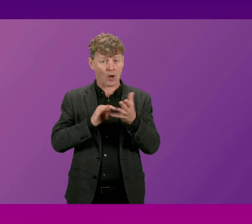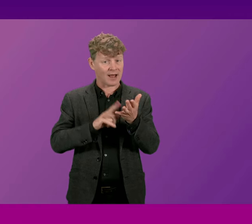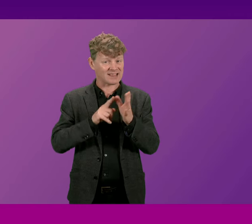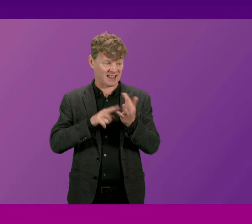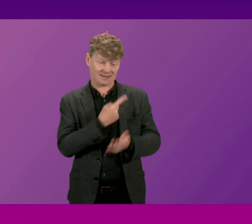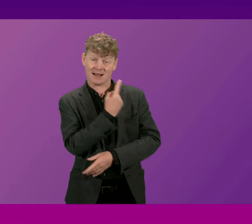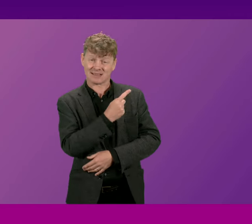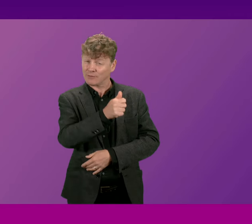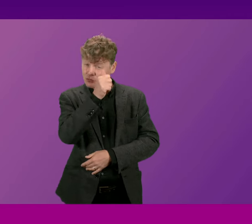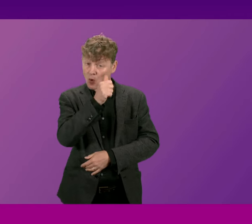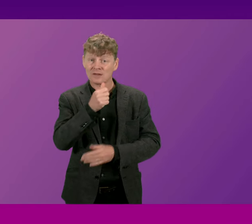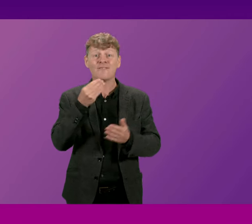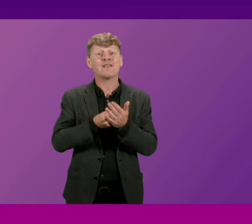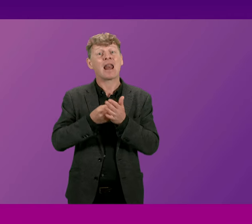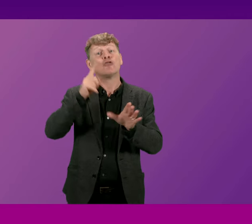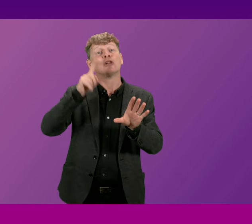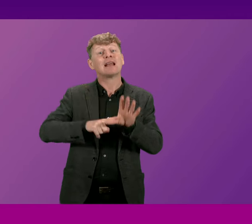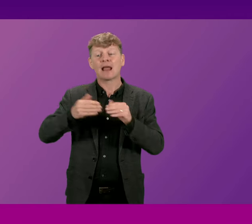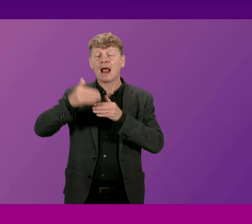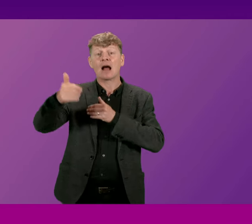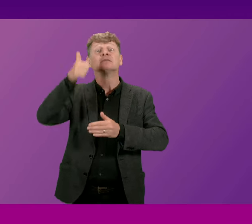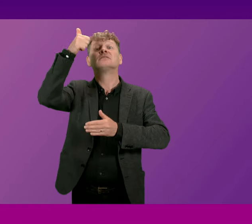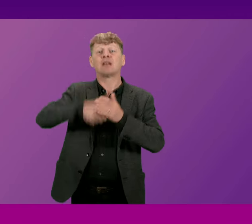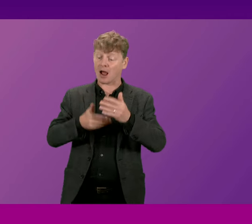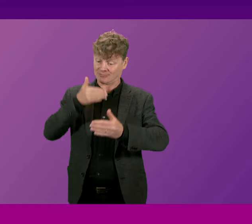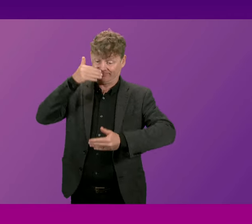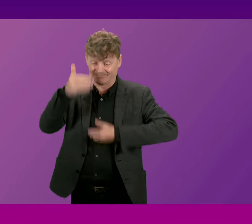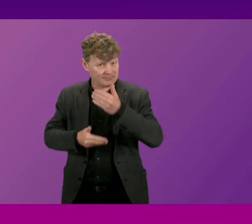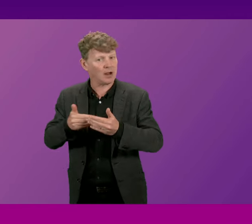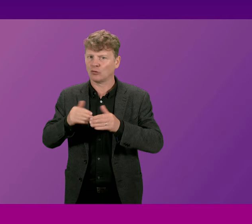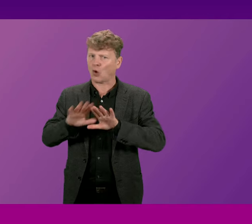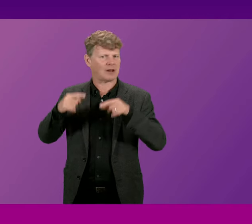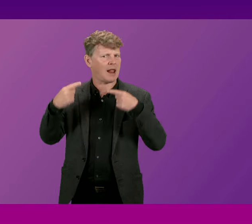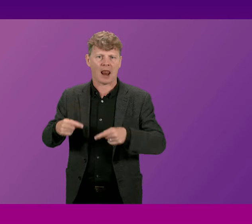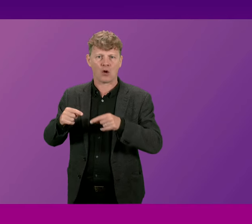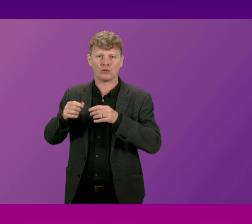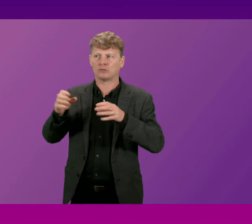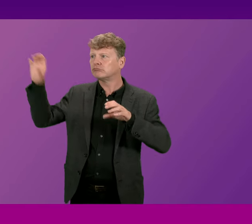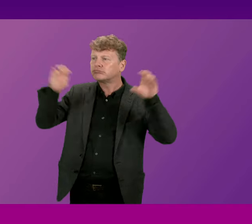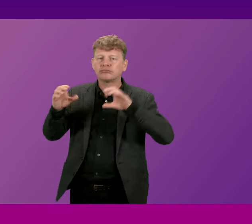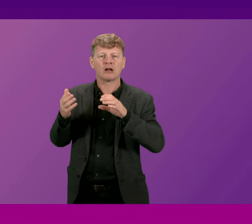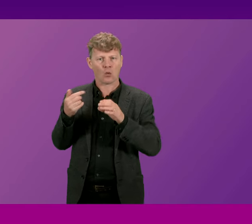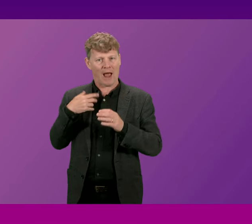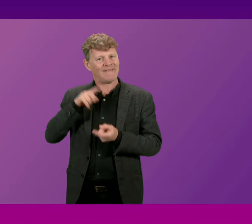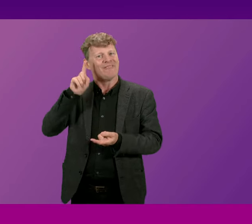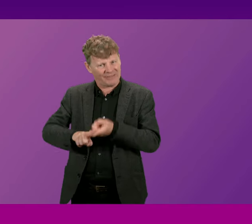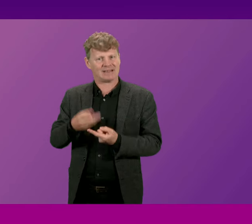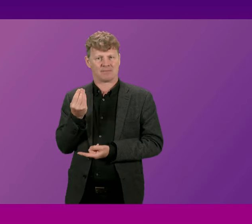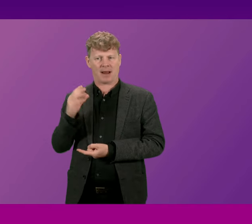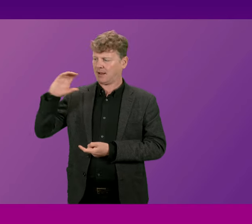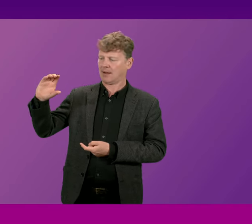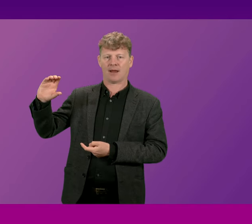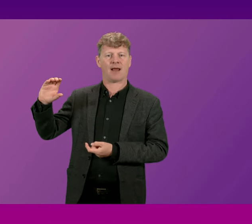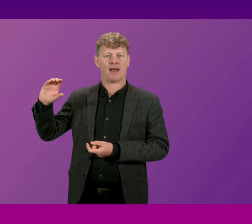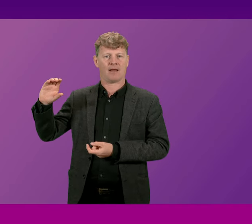financial year starts the government cannot expand the resources that are available to us we have a fixed sum of money available to us